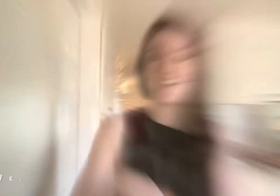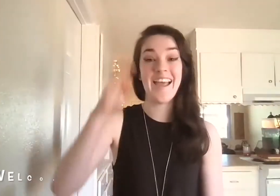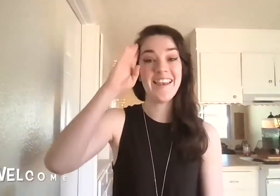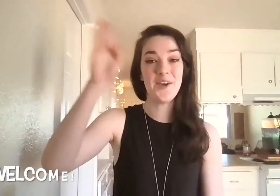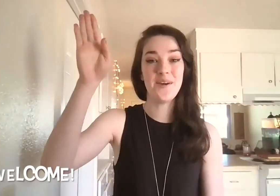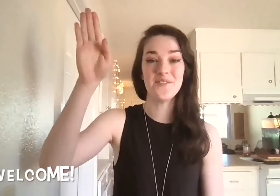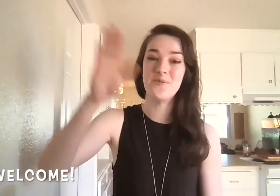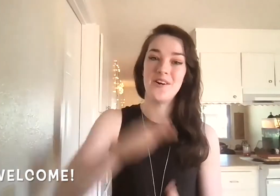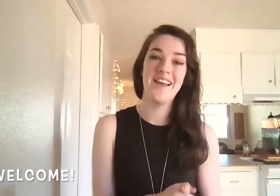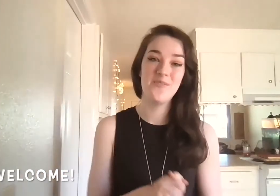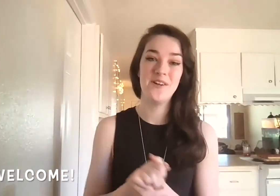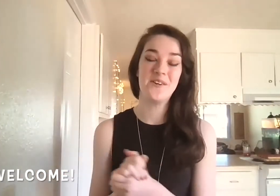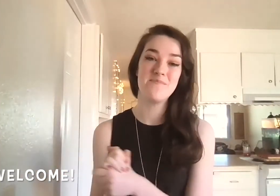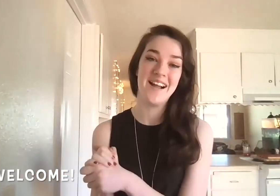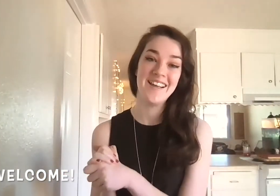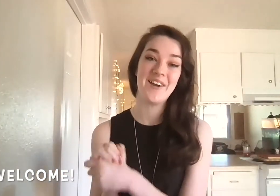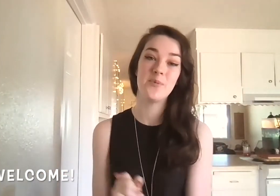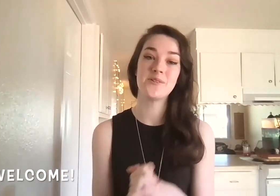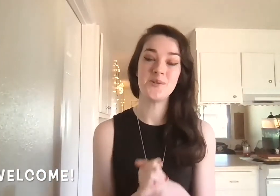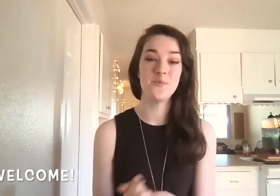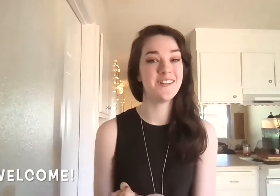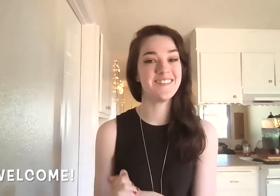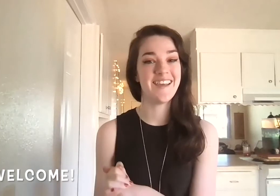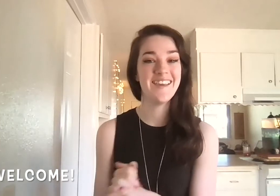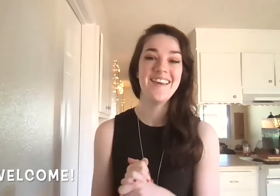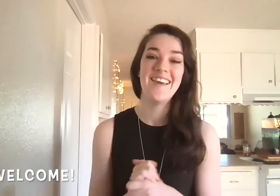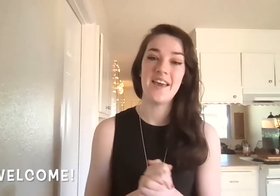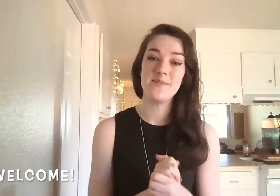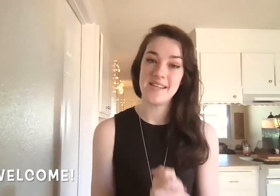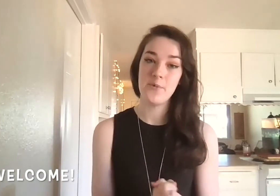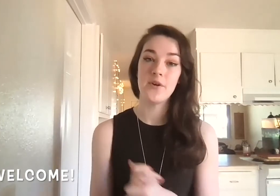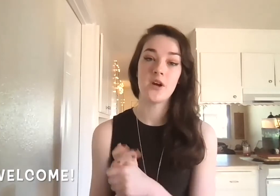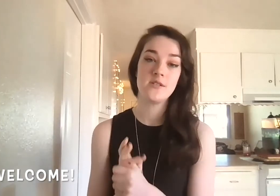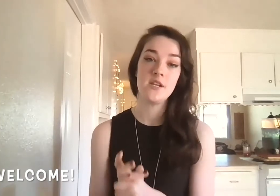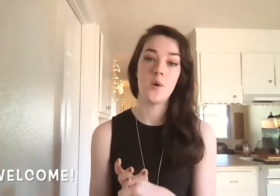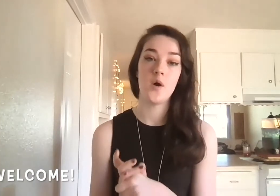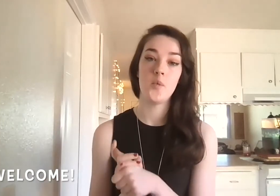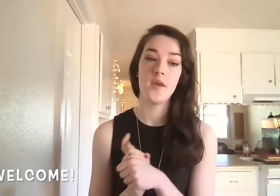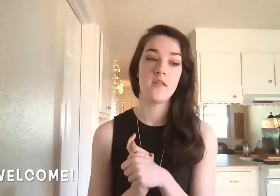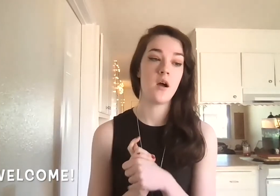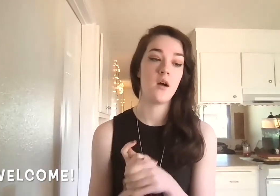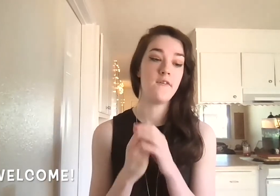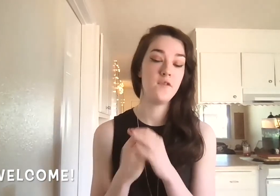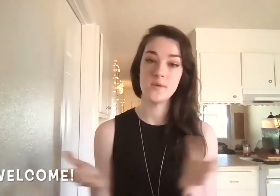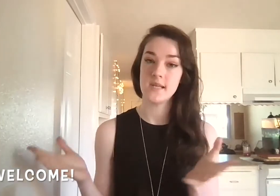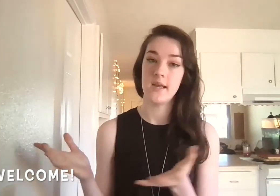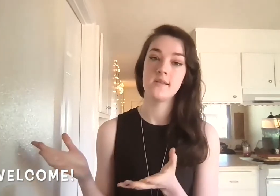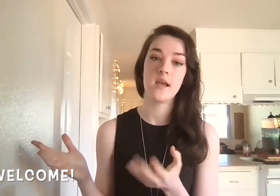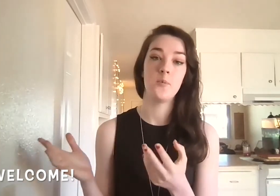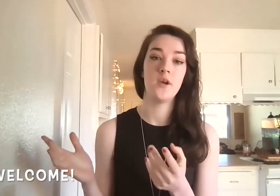hello everyone and welcome back i hope you're all doing well today and today we're going to continue on with our food signs and we're going